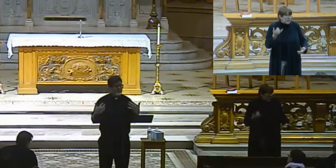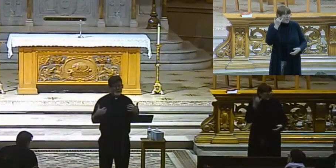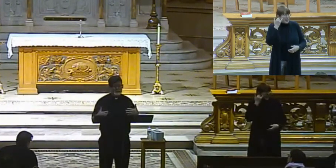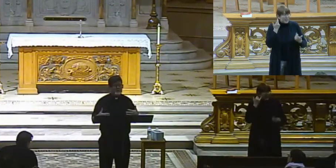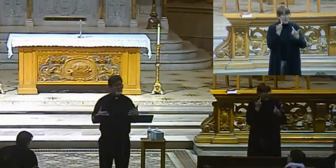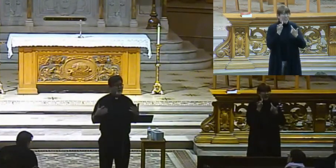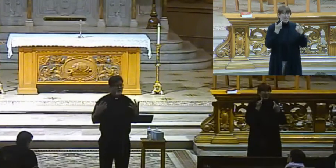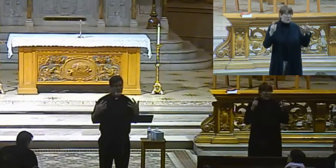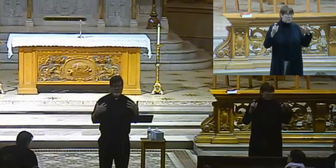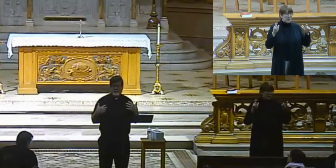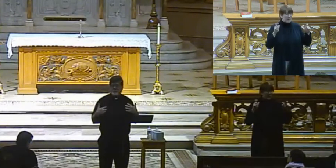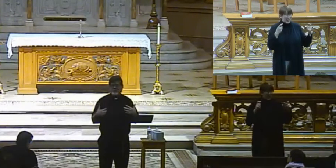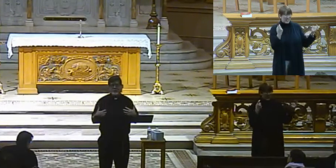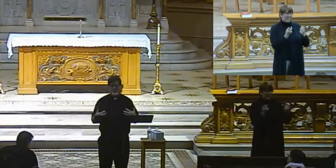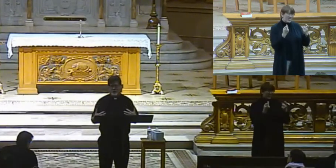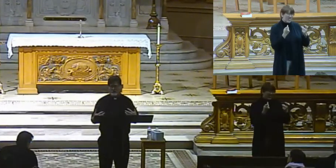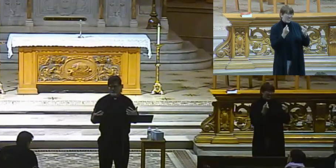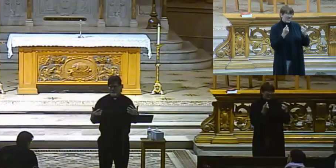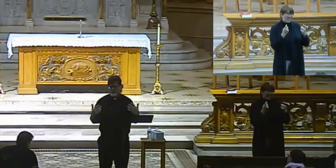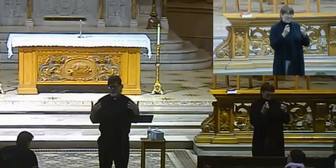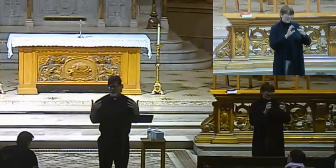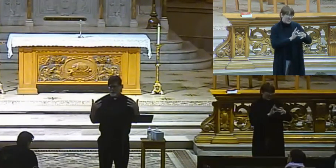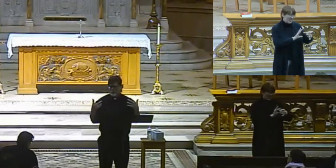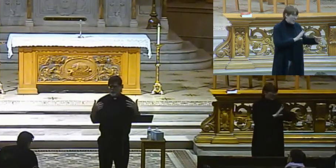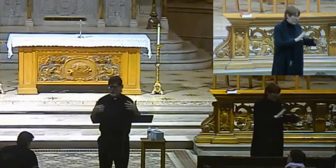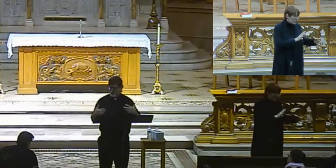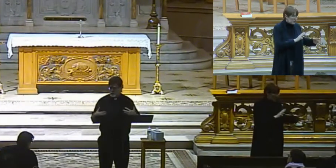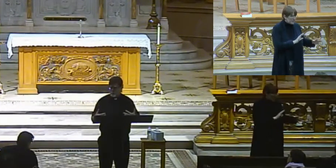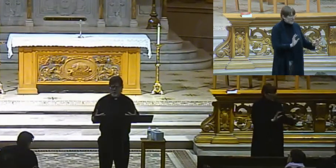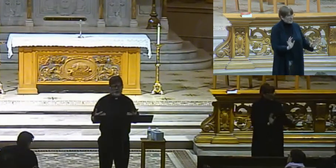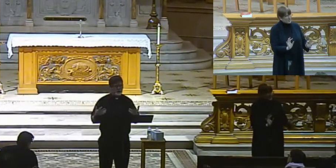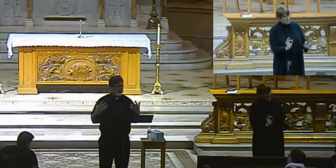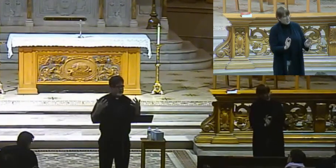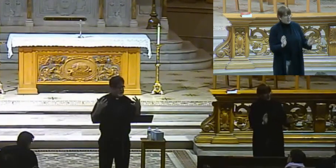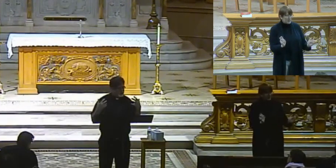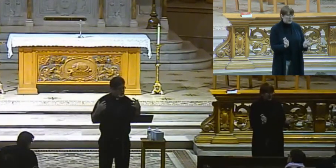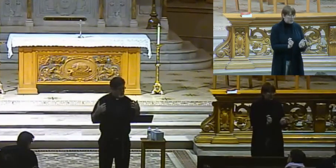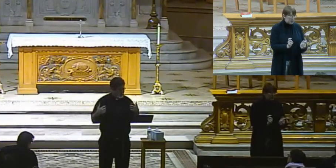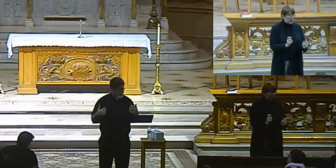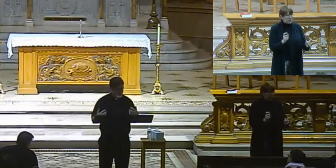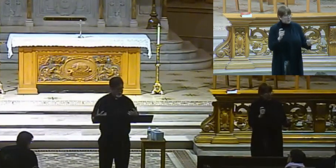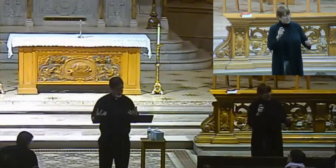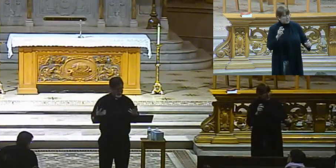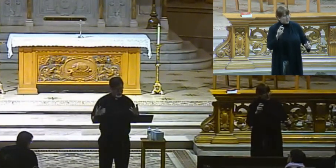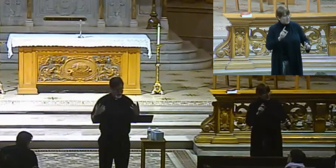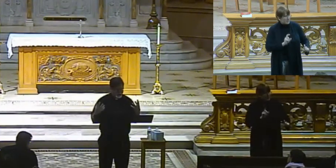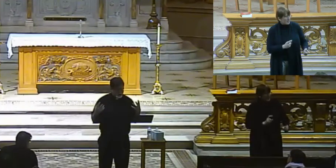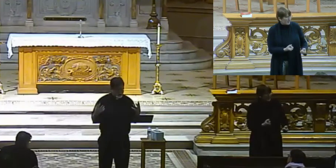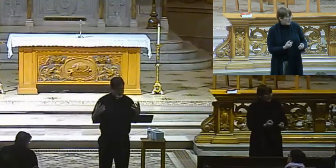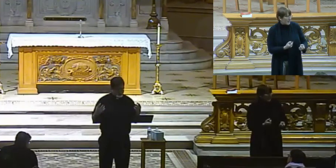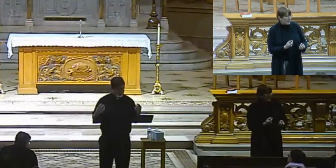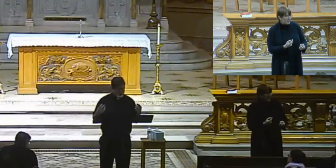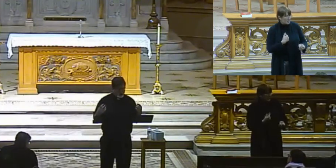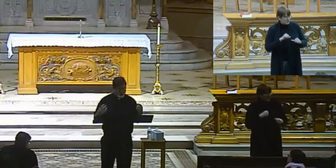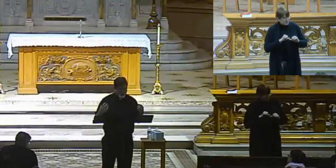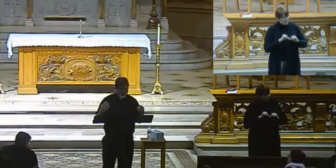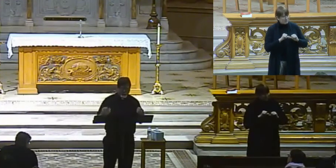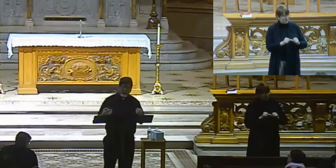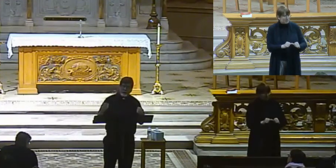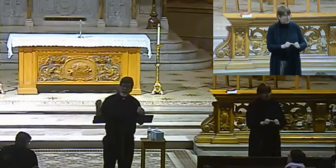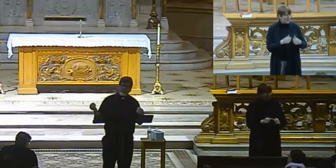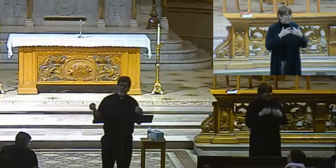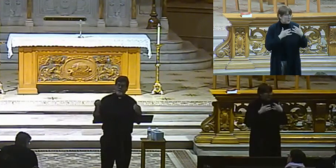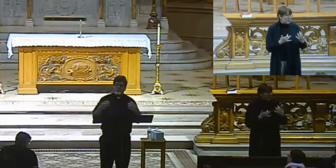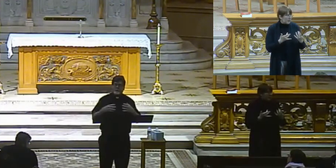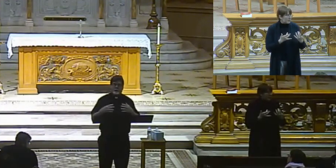the big stuff, we're all still struggling with some of the small stuff, all right? With the smaller sins, the less egregious sins, all right? So,